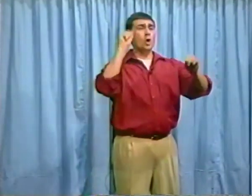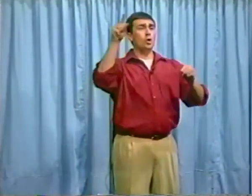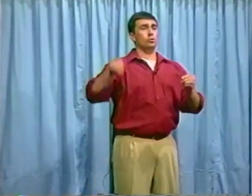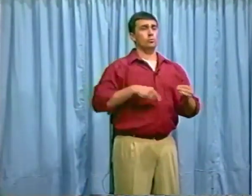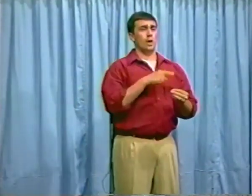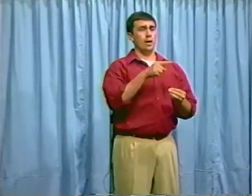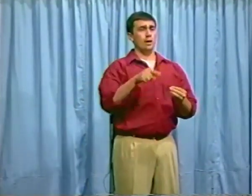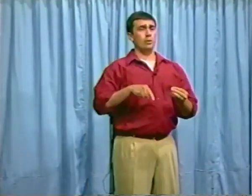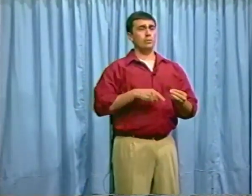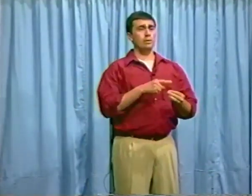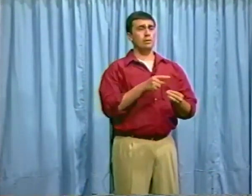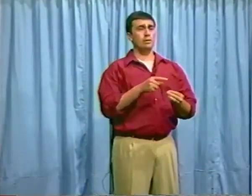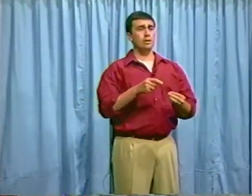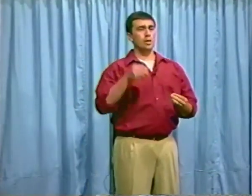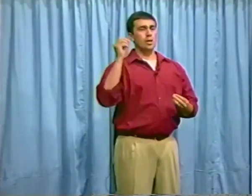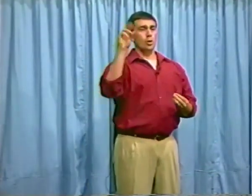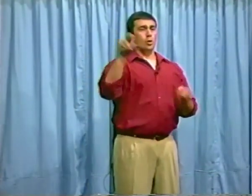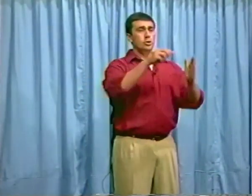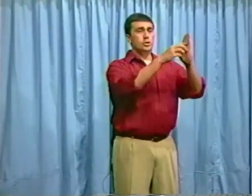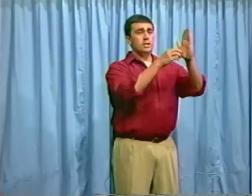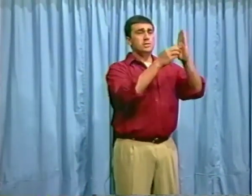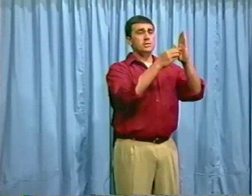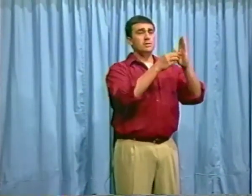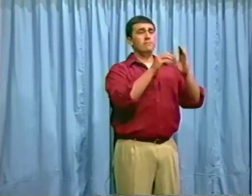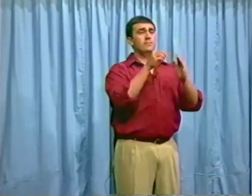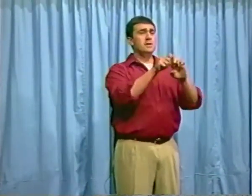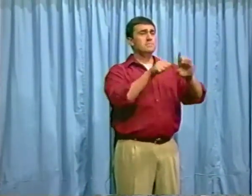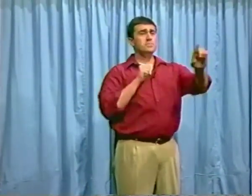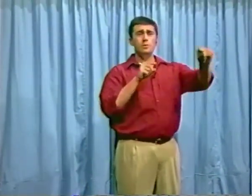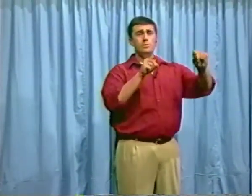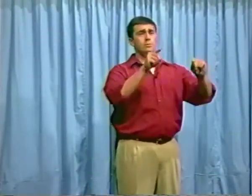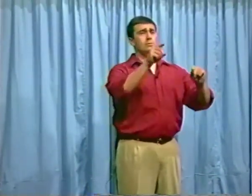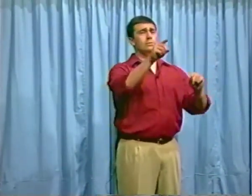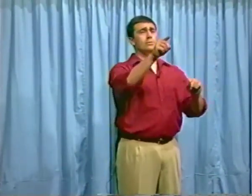all around? Or just from you?